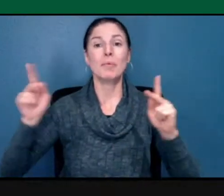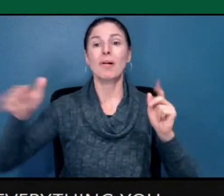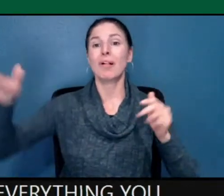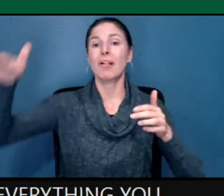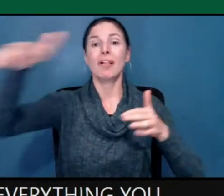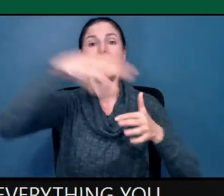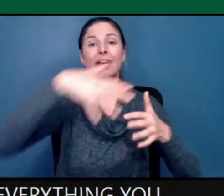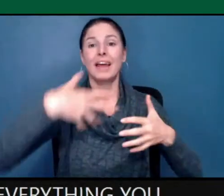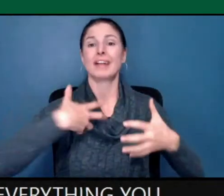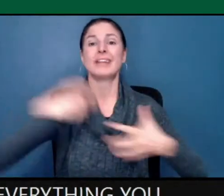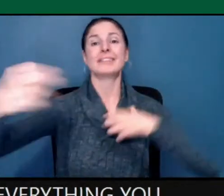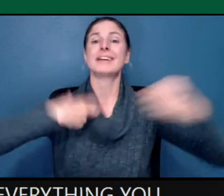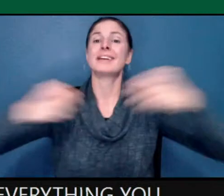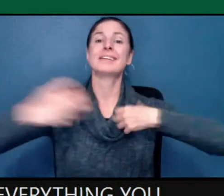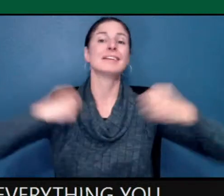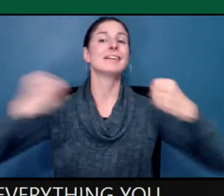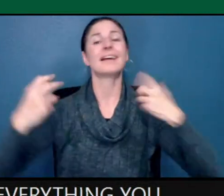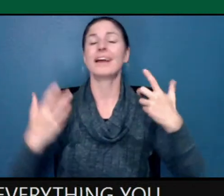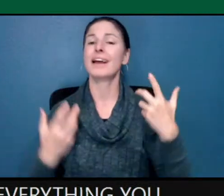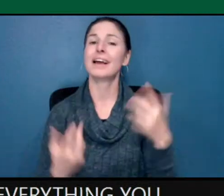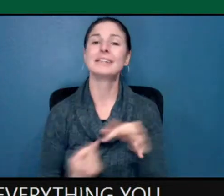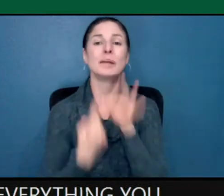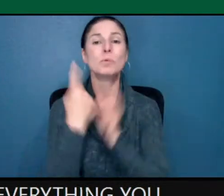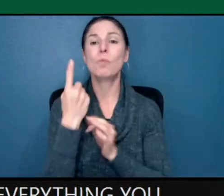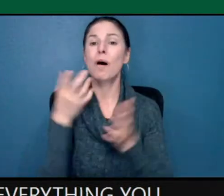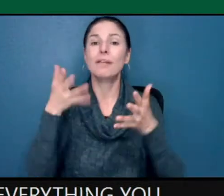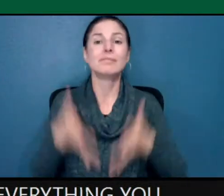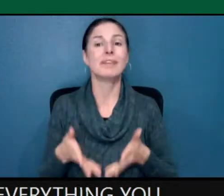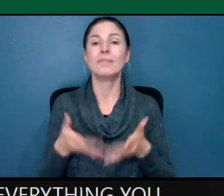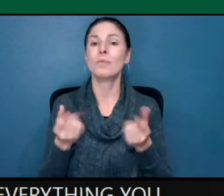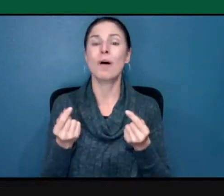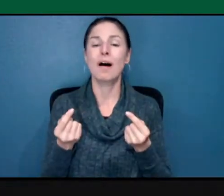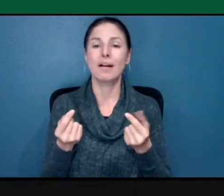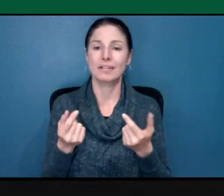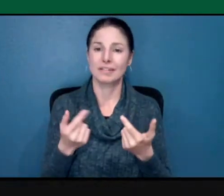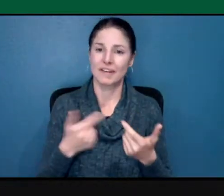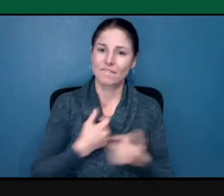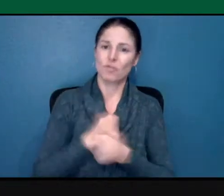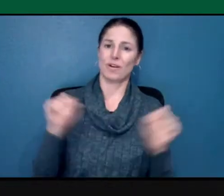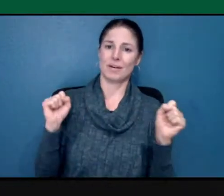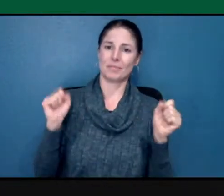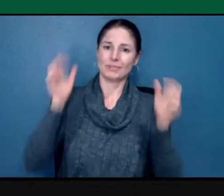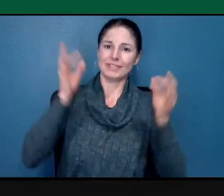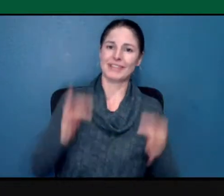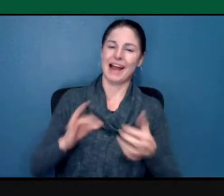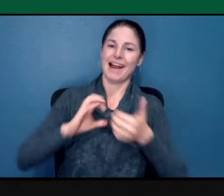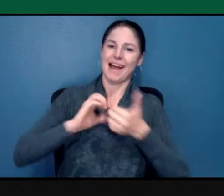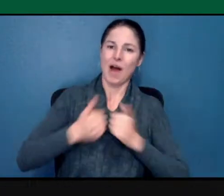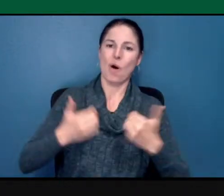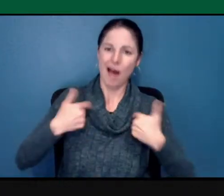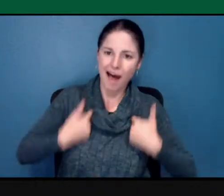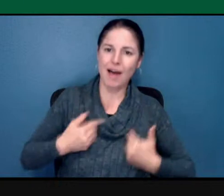one thing. Your freedom to choose how you will respond to the situation.